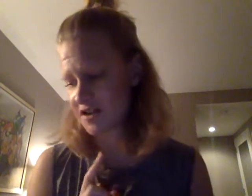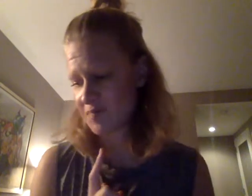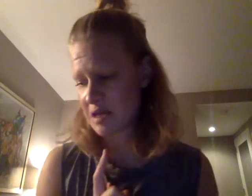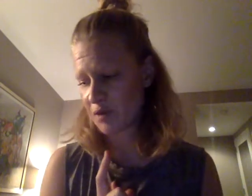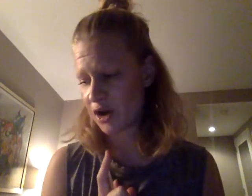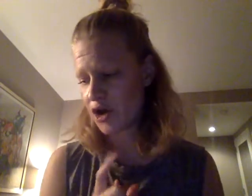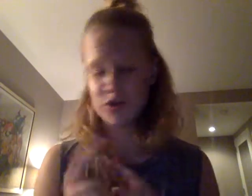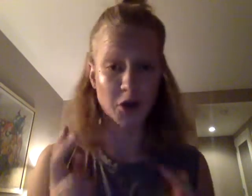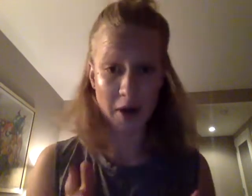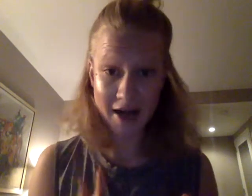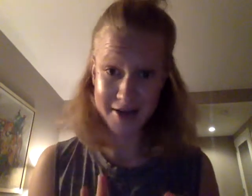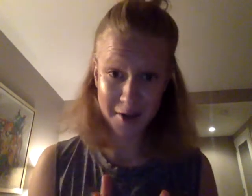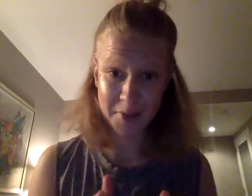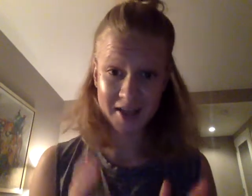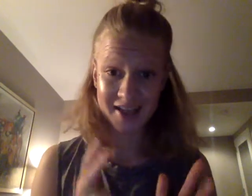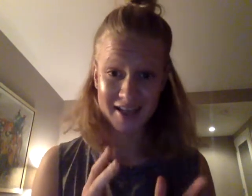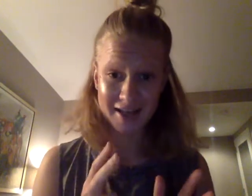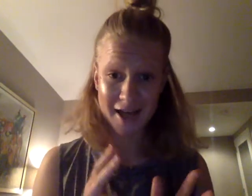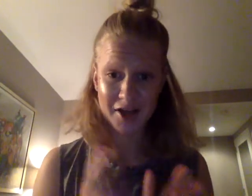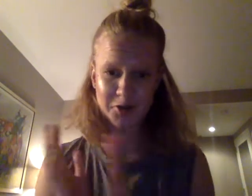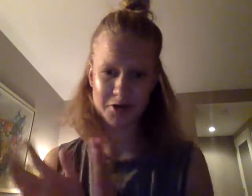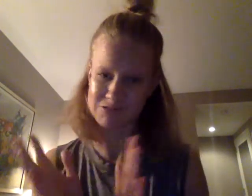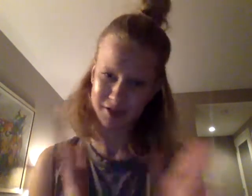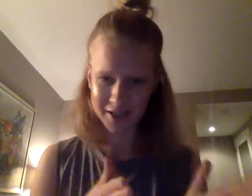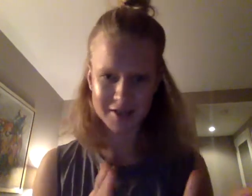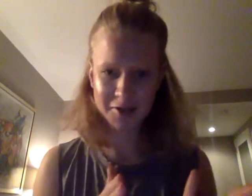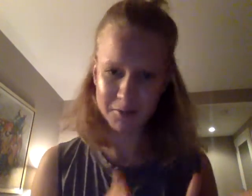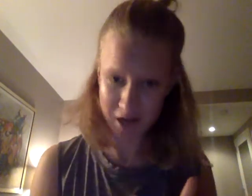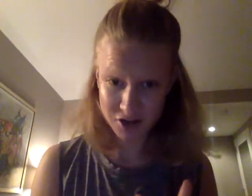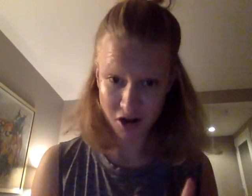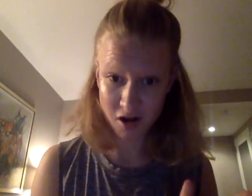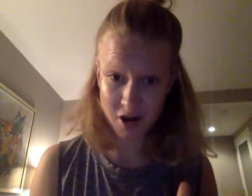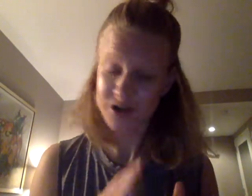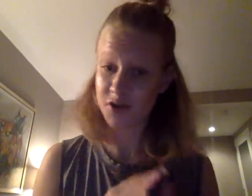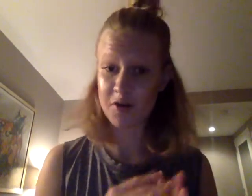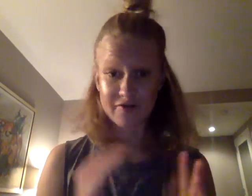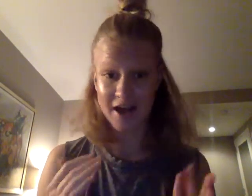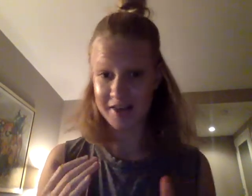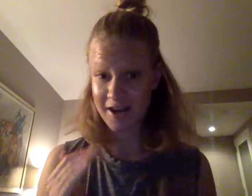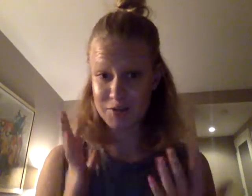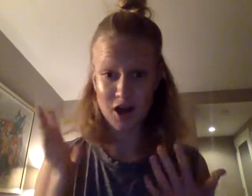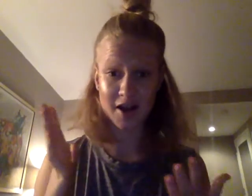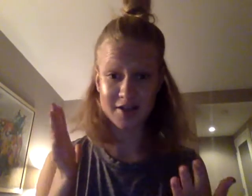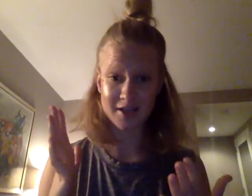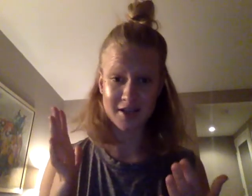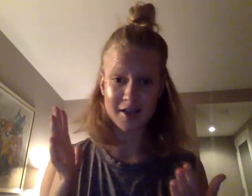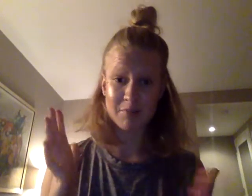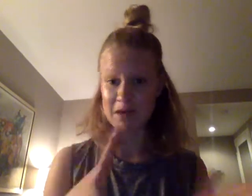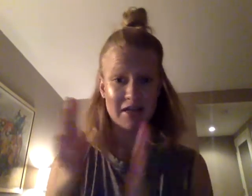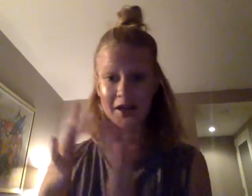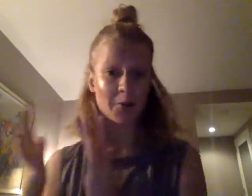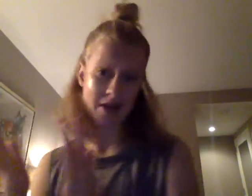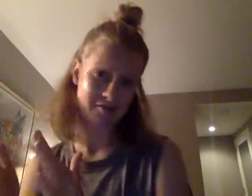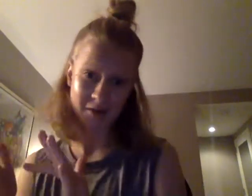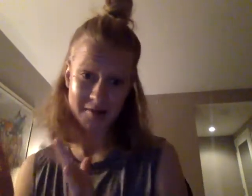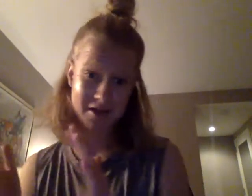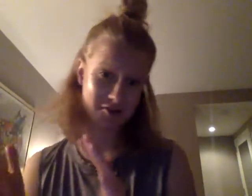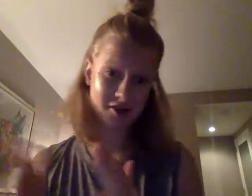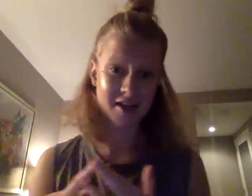of people don't end up in a career related to their major. So the fact that I'm trying to maybe get away from what I majored in